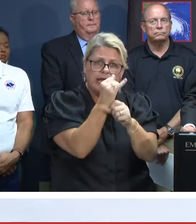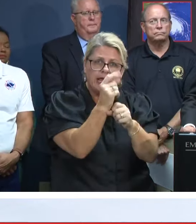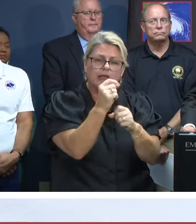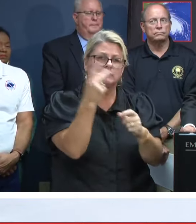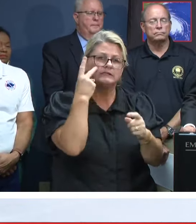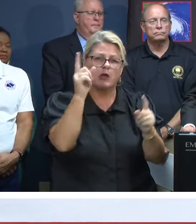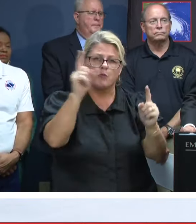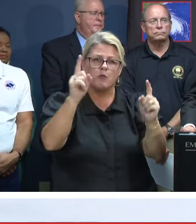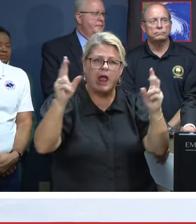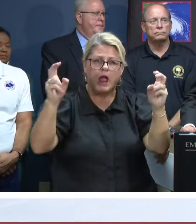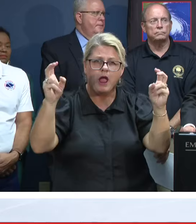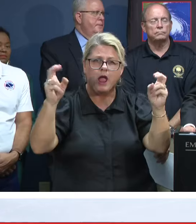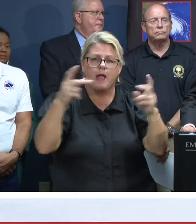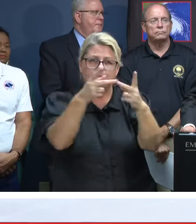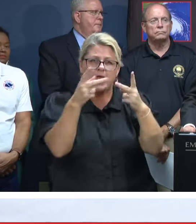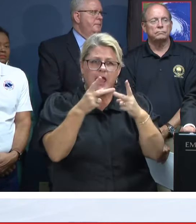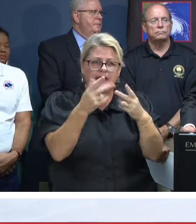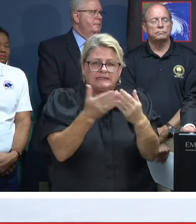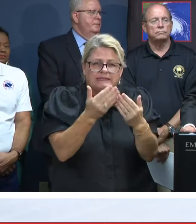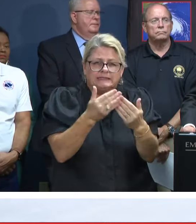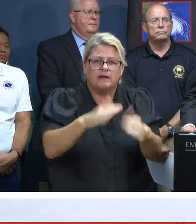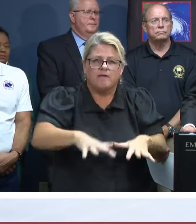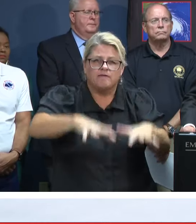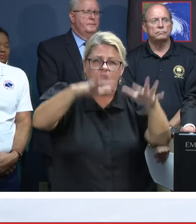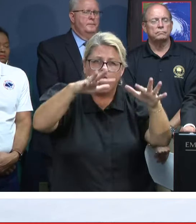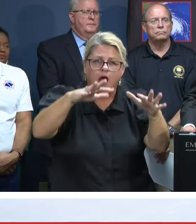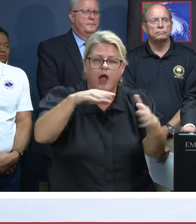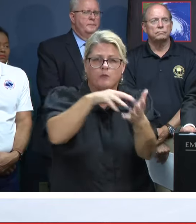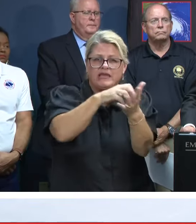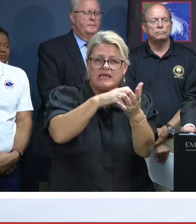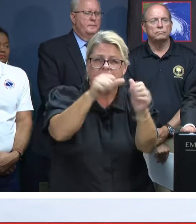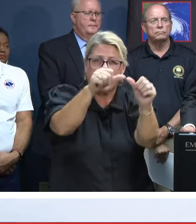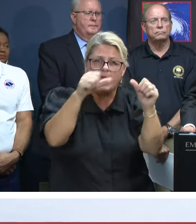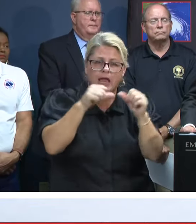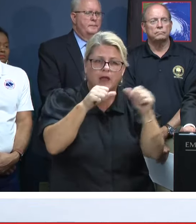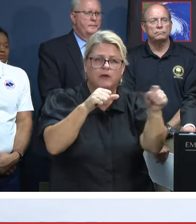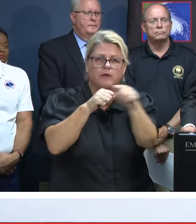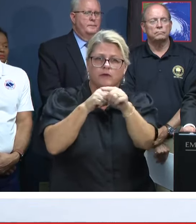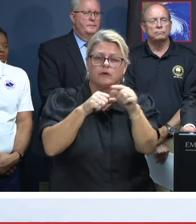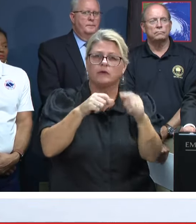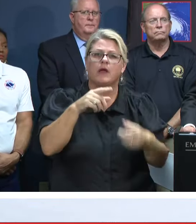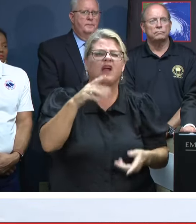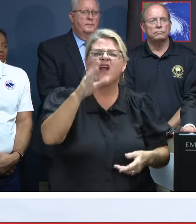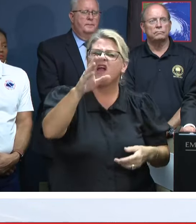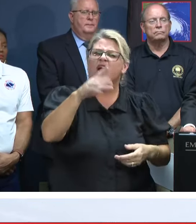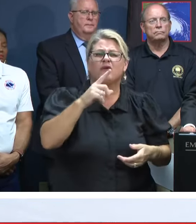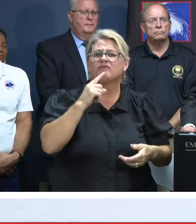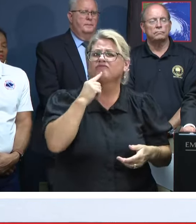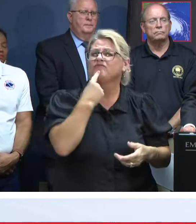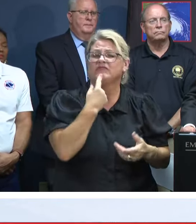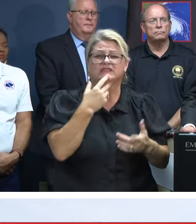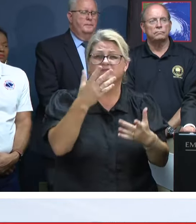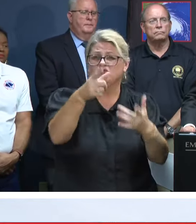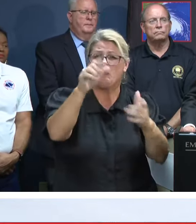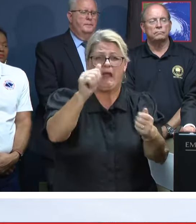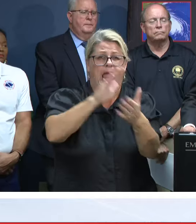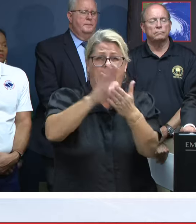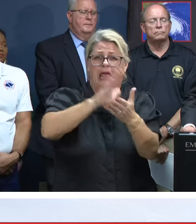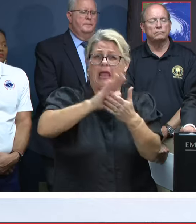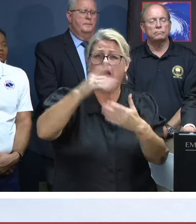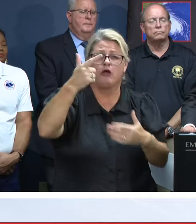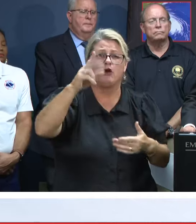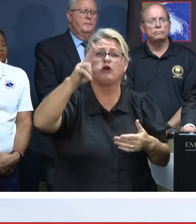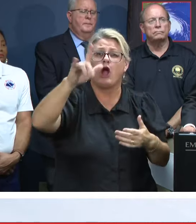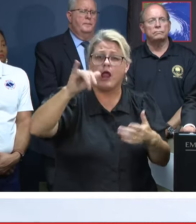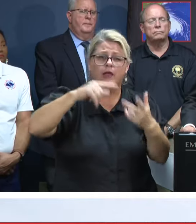weak spots are, the choke spots. But there's a lot that's been mentioned here. Just cleaning out our gullies and drains and those kind of